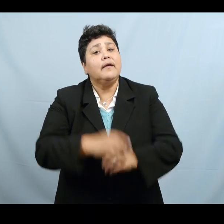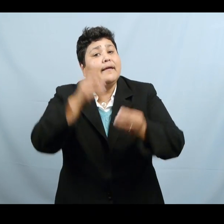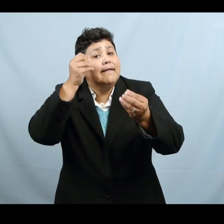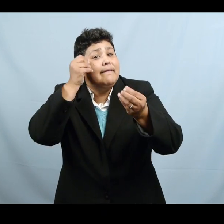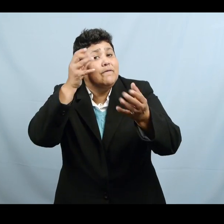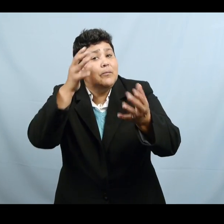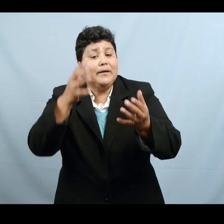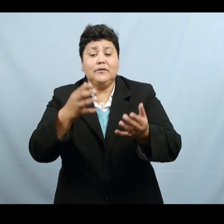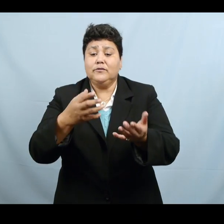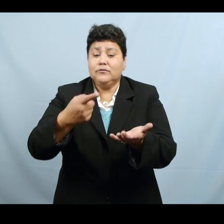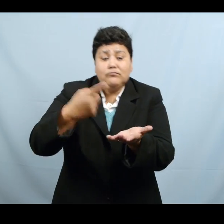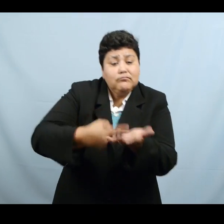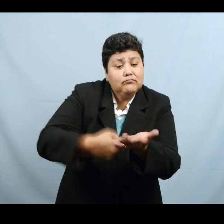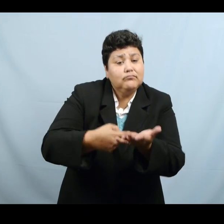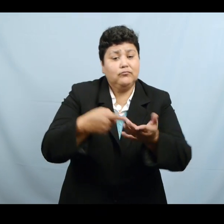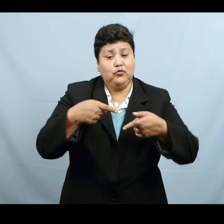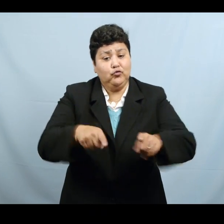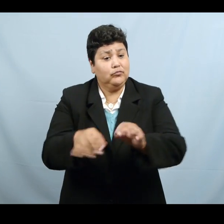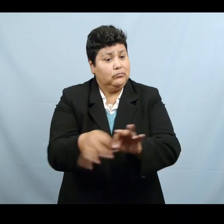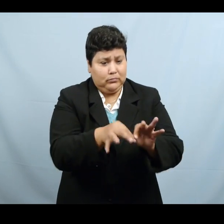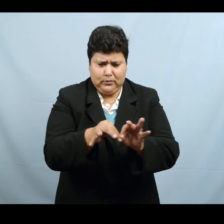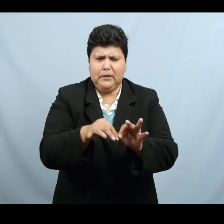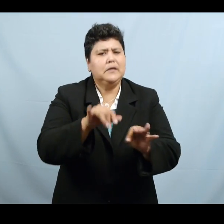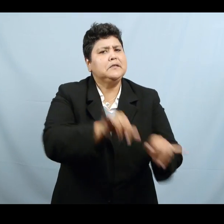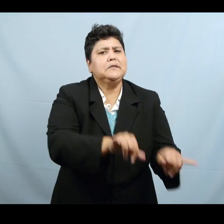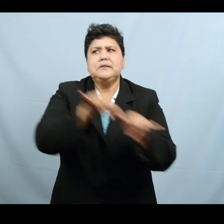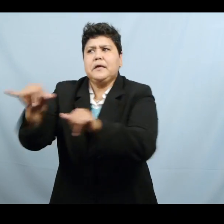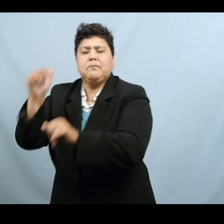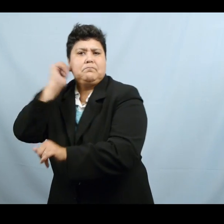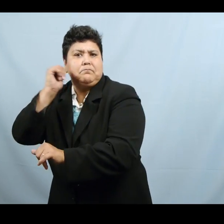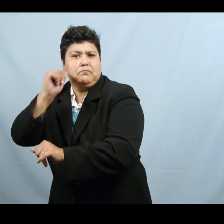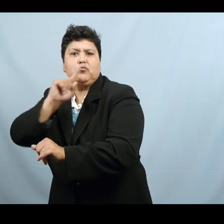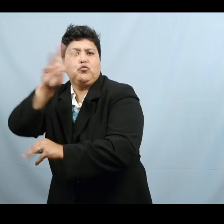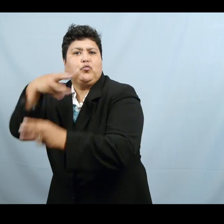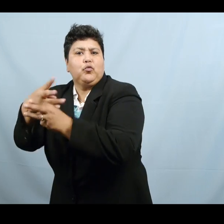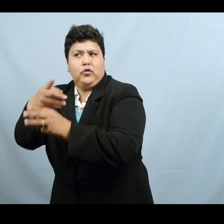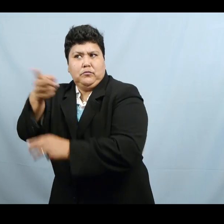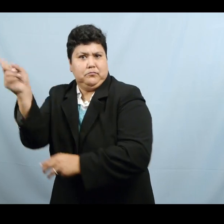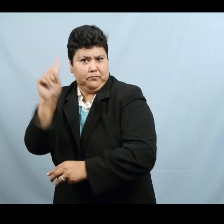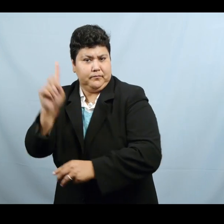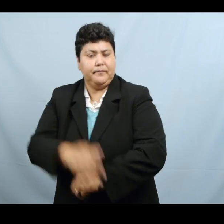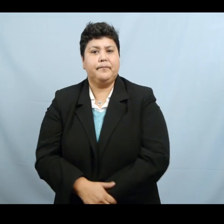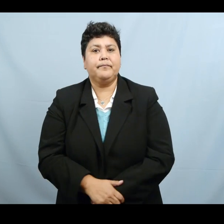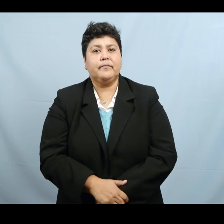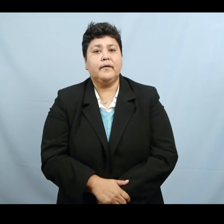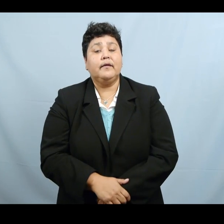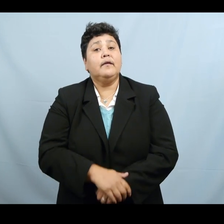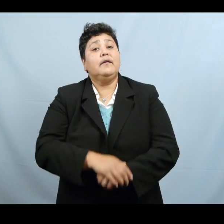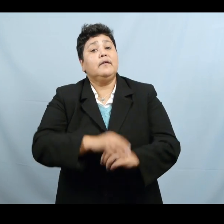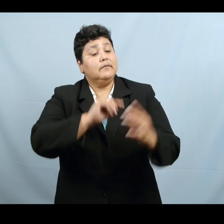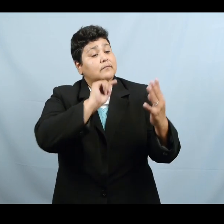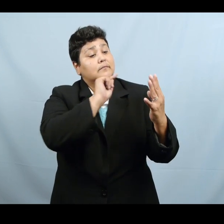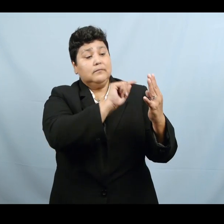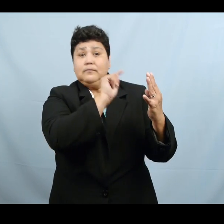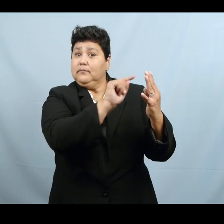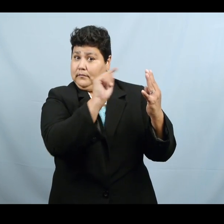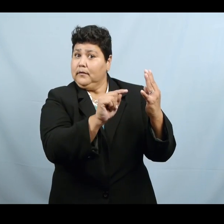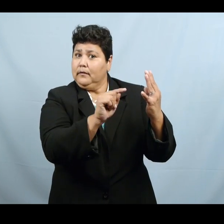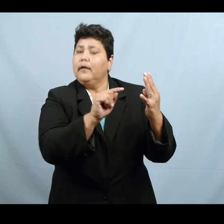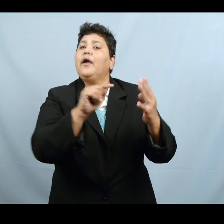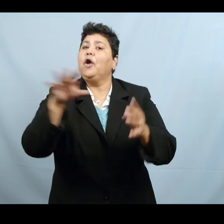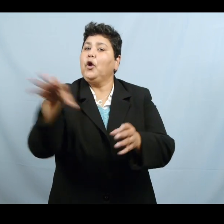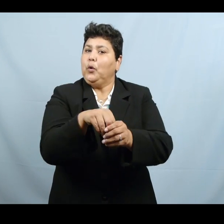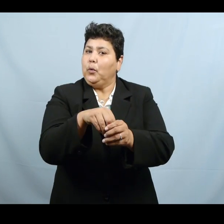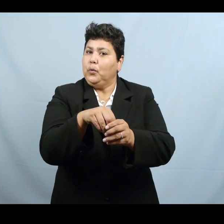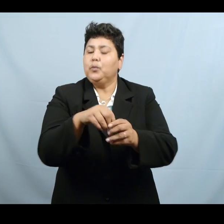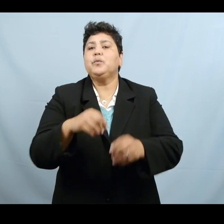of each scenario is typical to the work of a trilingual interpreter. You will also find a pre-conference interview with